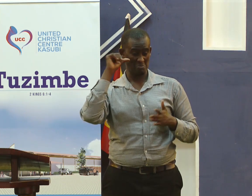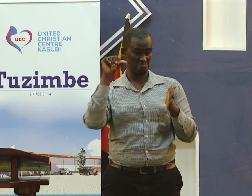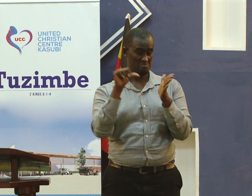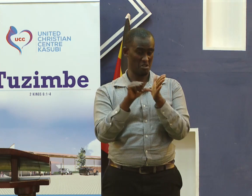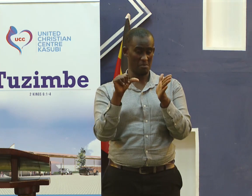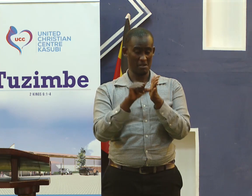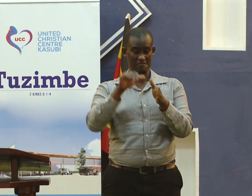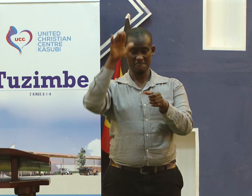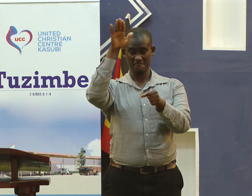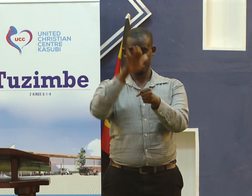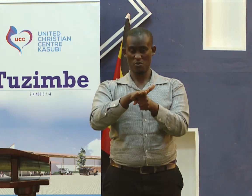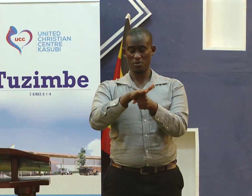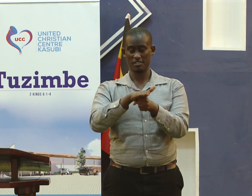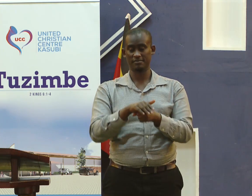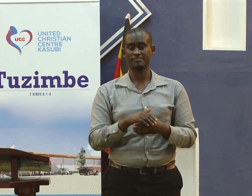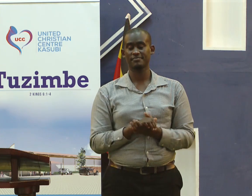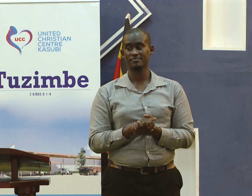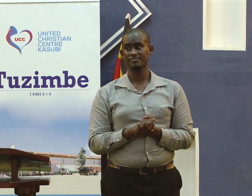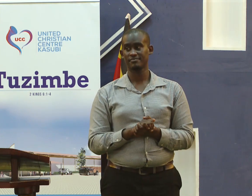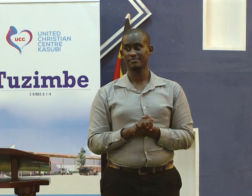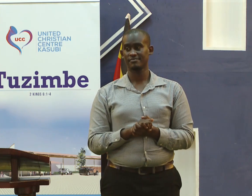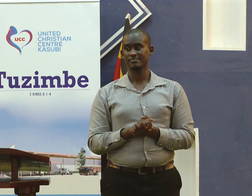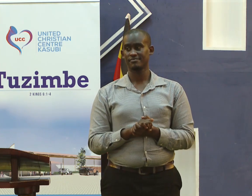That is where the trouble is.